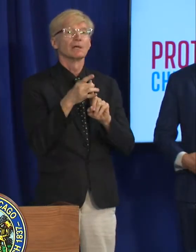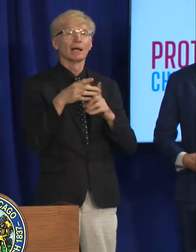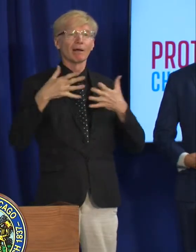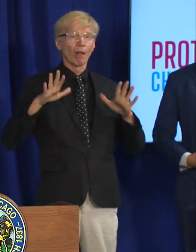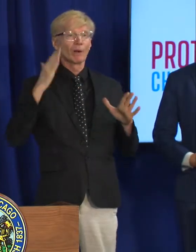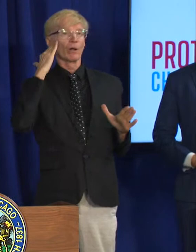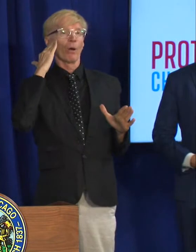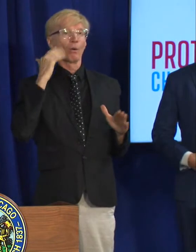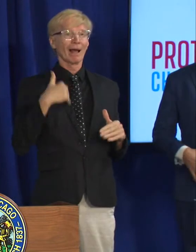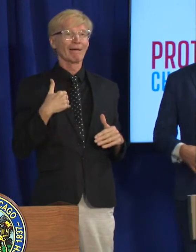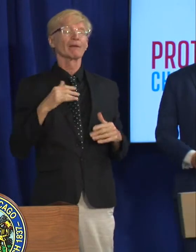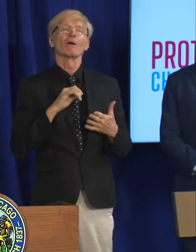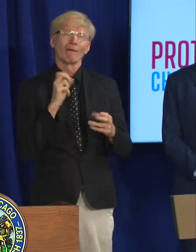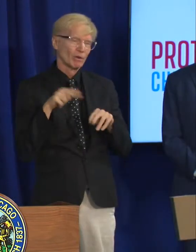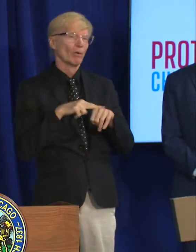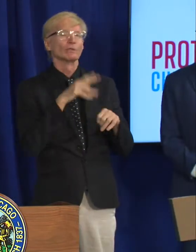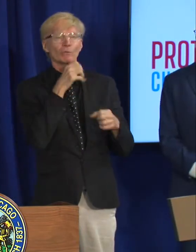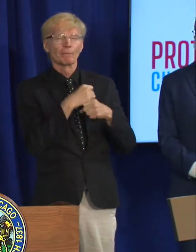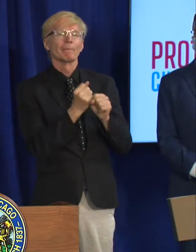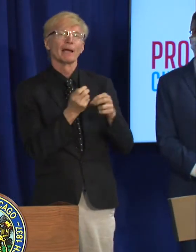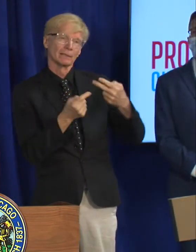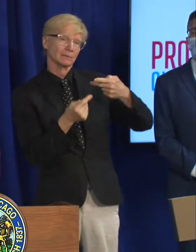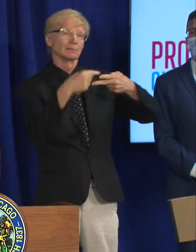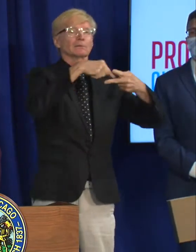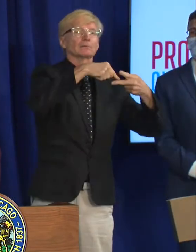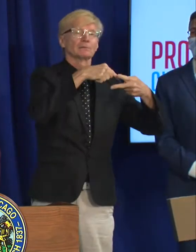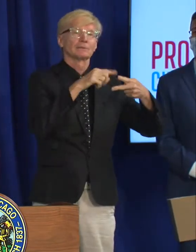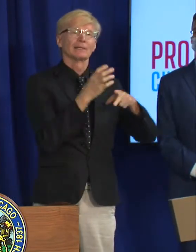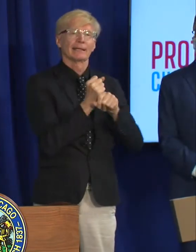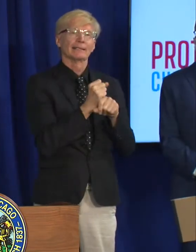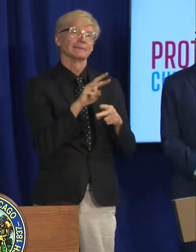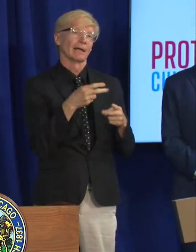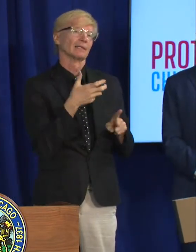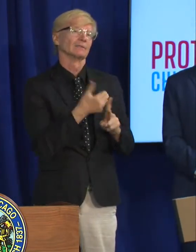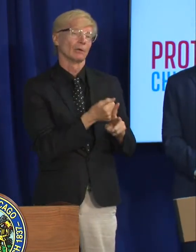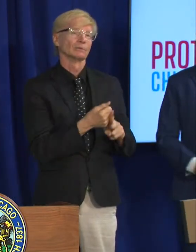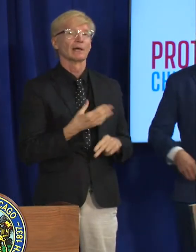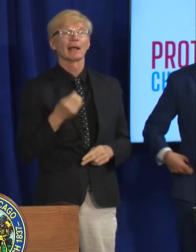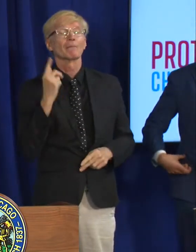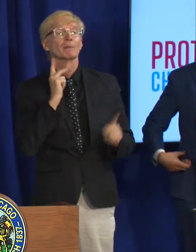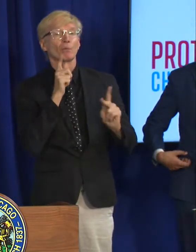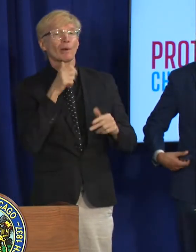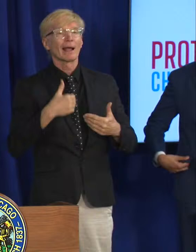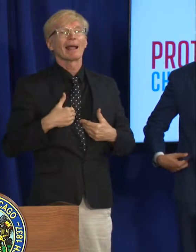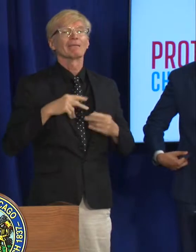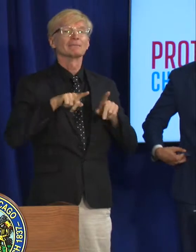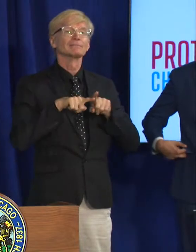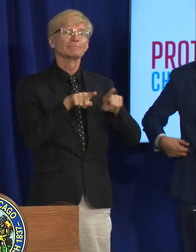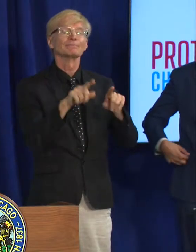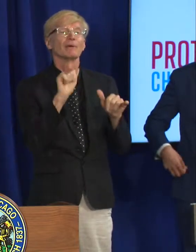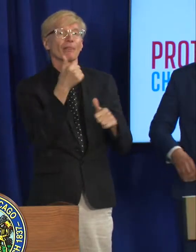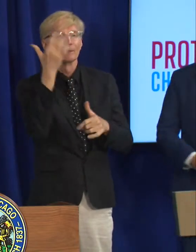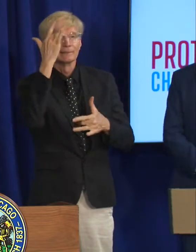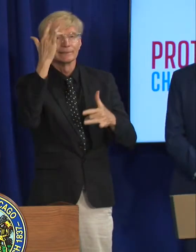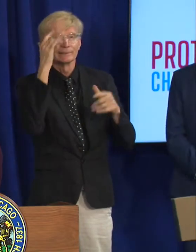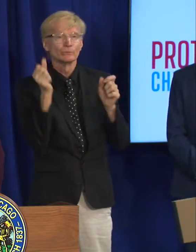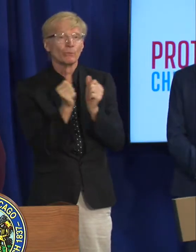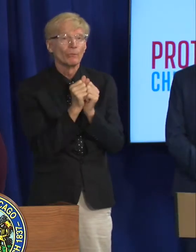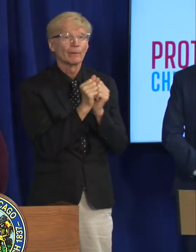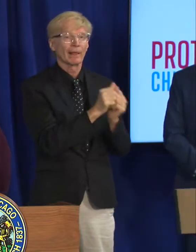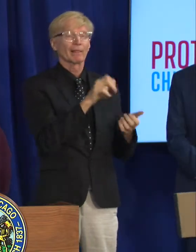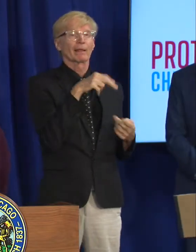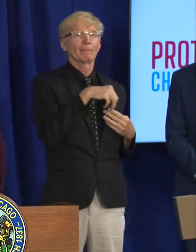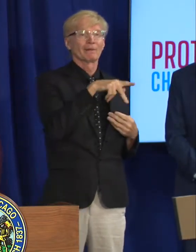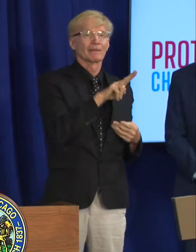a second dose we've also made an exception for individuals who are immunocompromised we will do second doses for them and if there are others that our clinicians